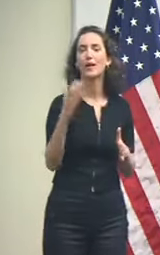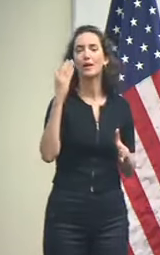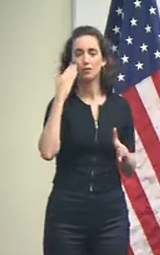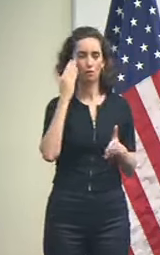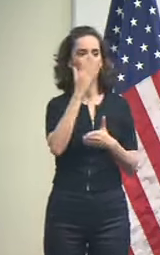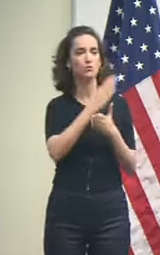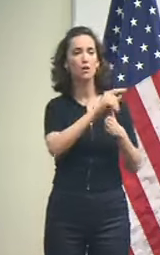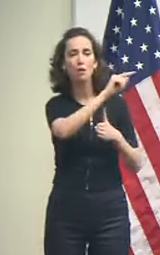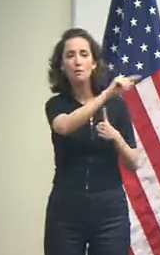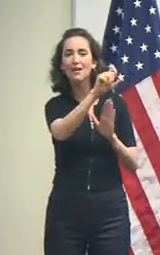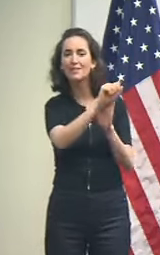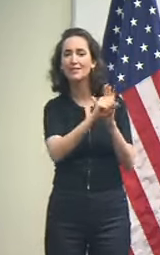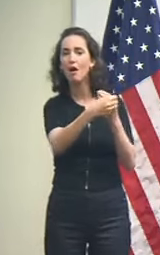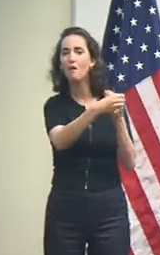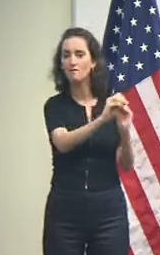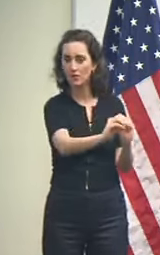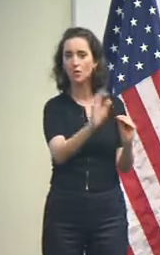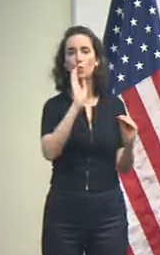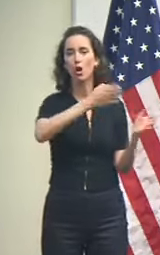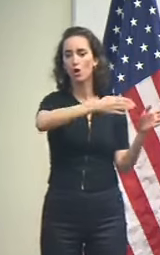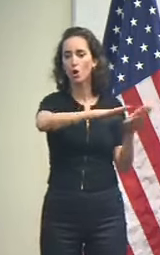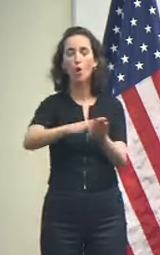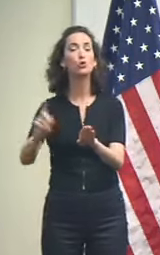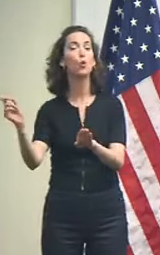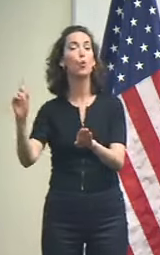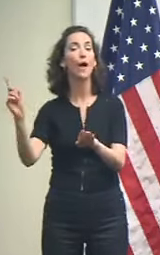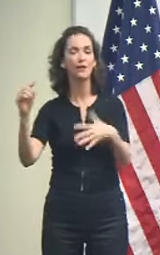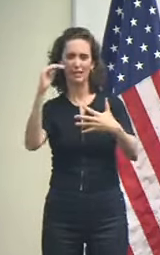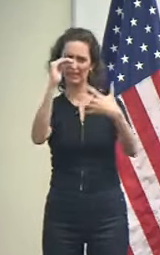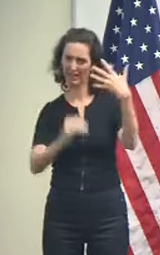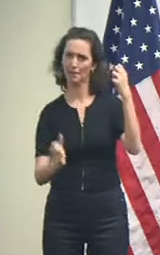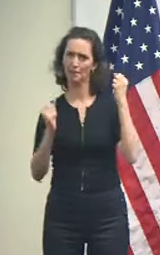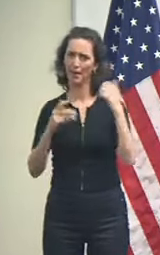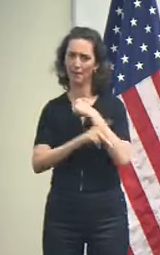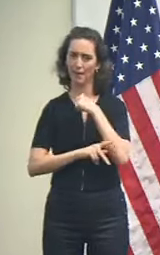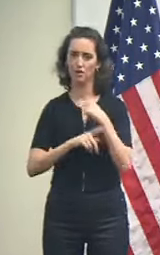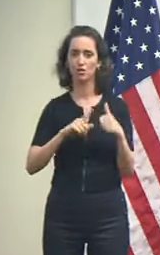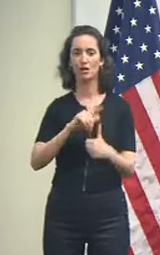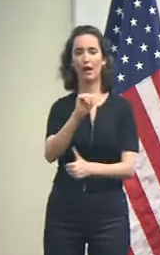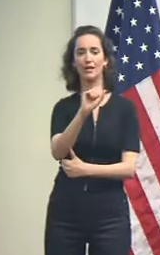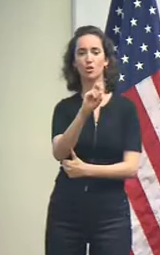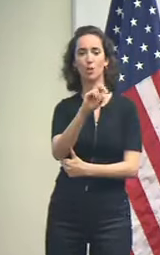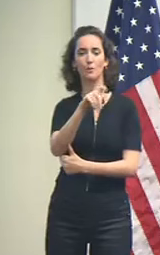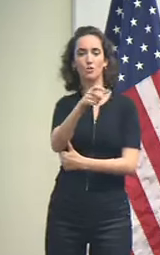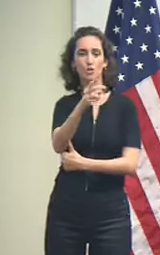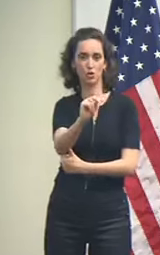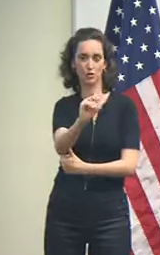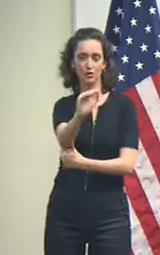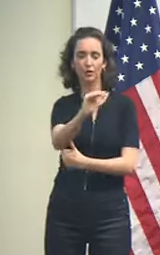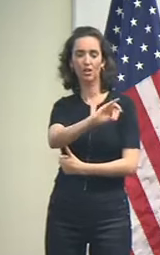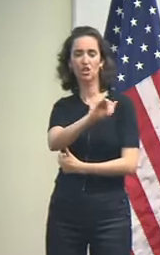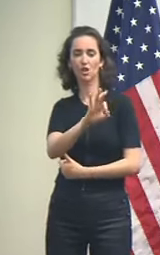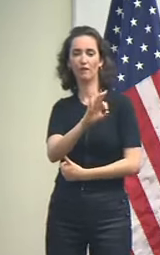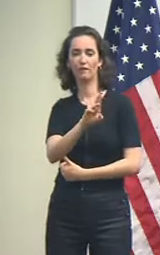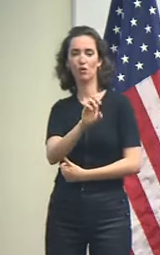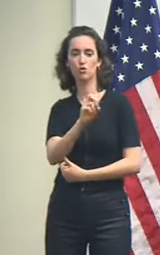state offices are going to be closed in the following parishes. Assumptions. Jefferson,